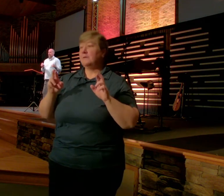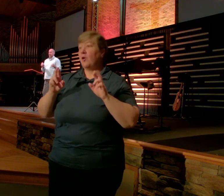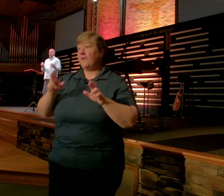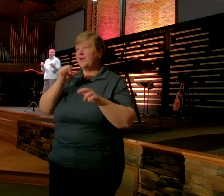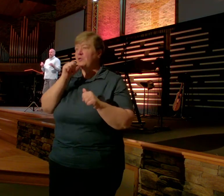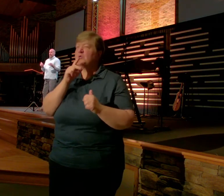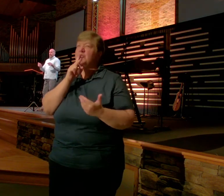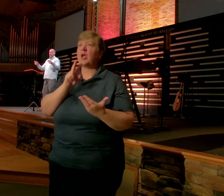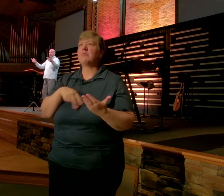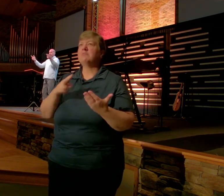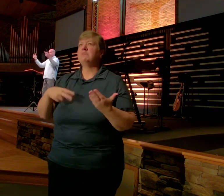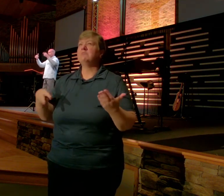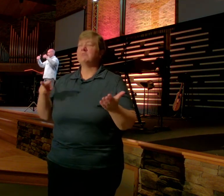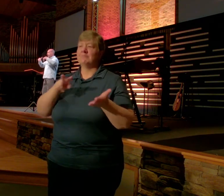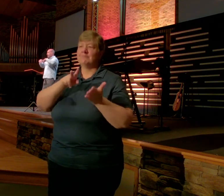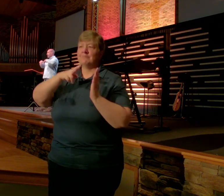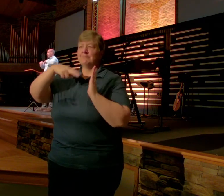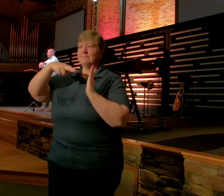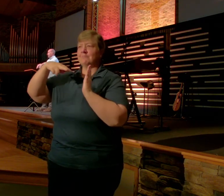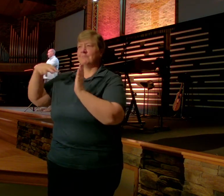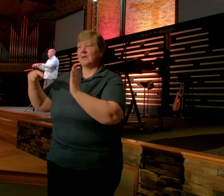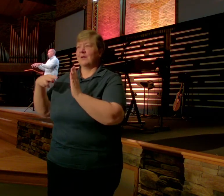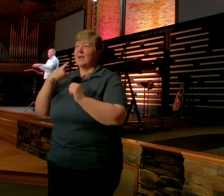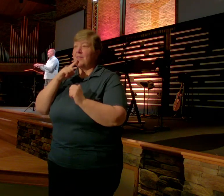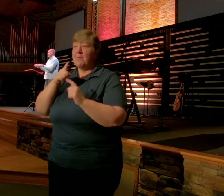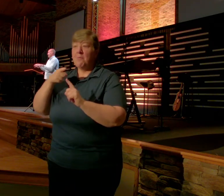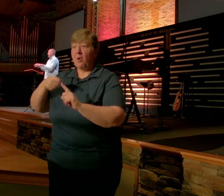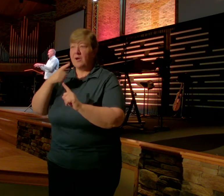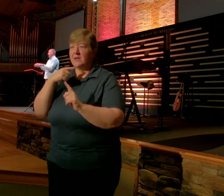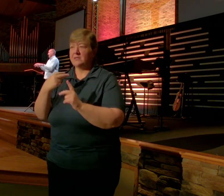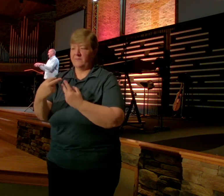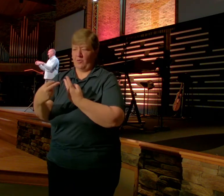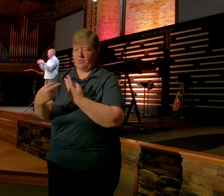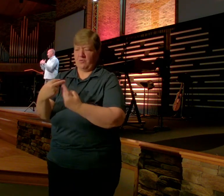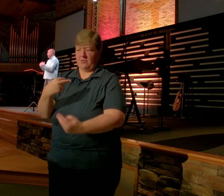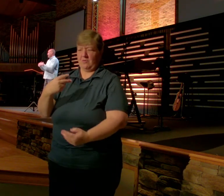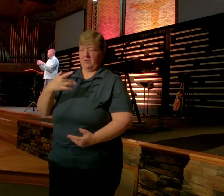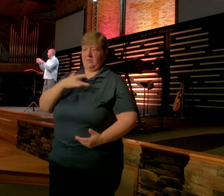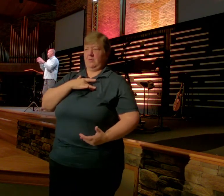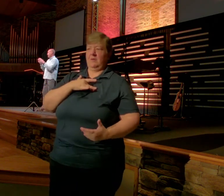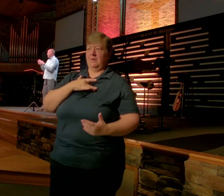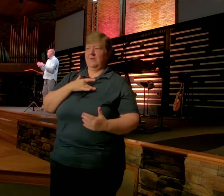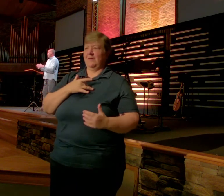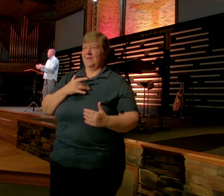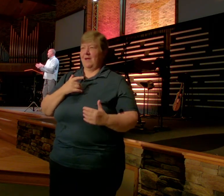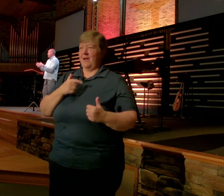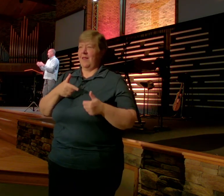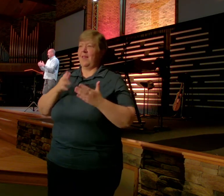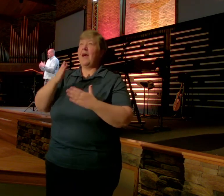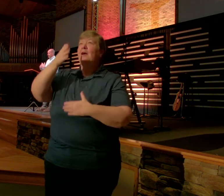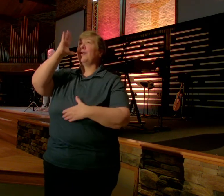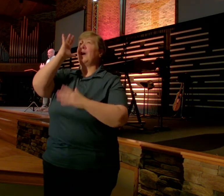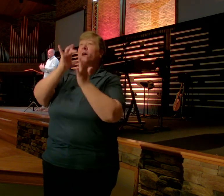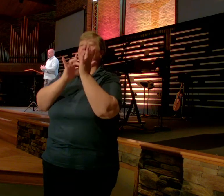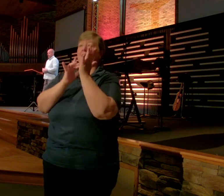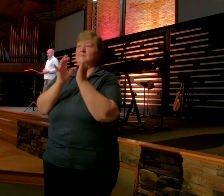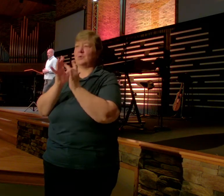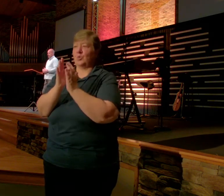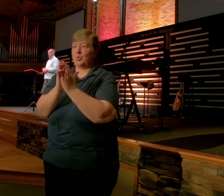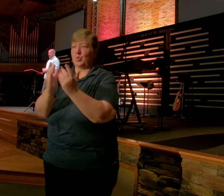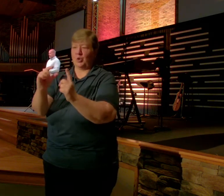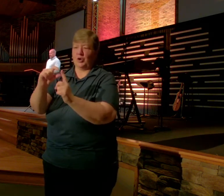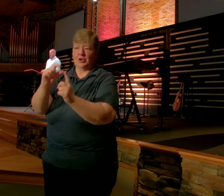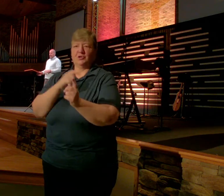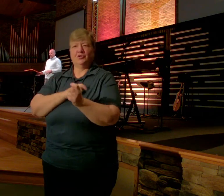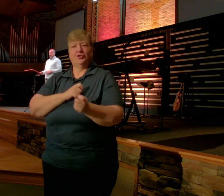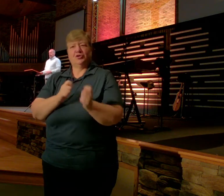it The point is for it to get through you And to get through me And to allow God's word to change our hearts